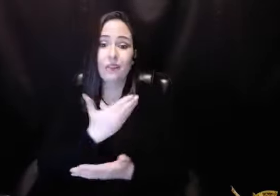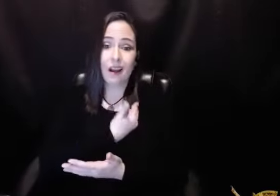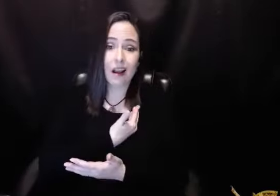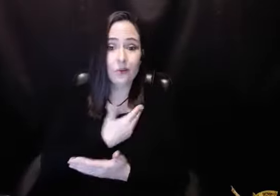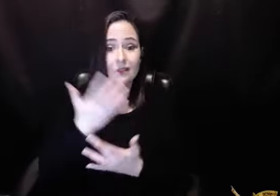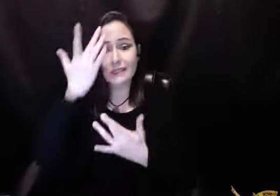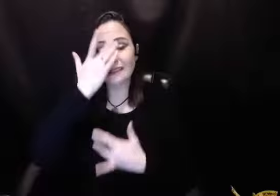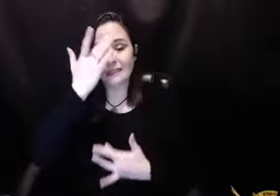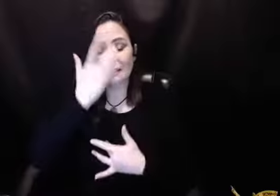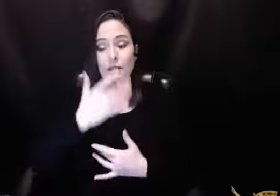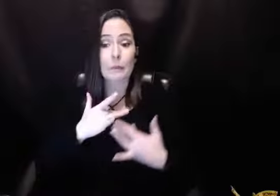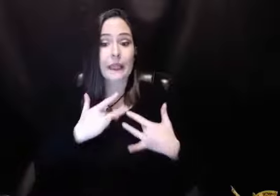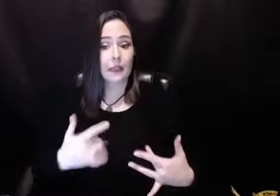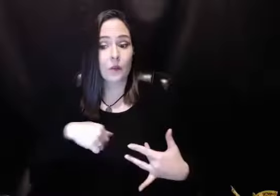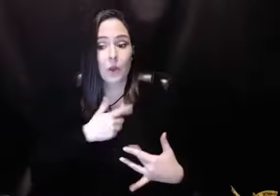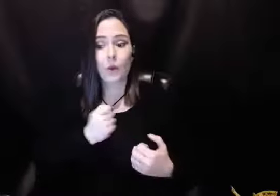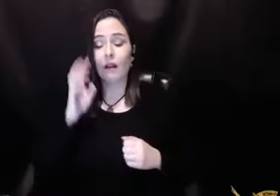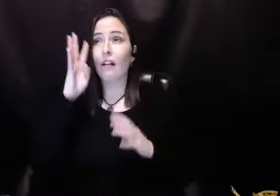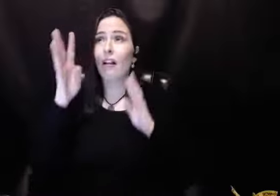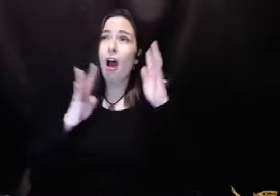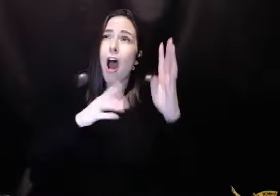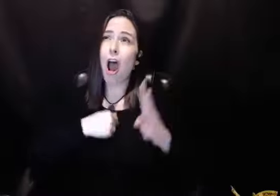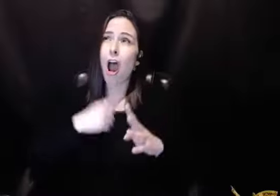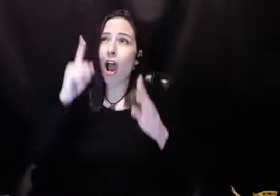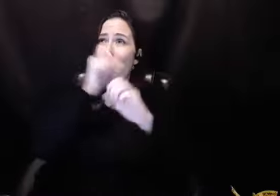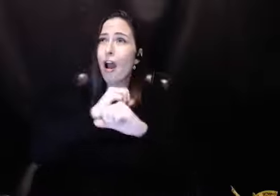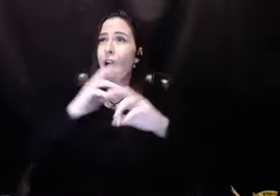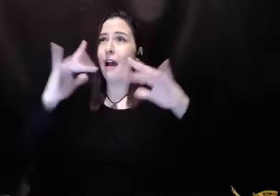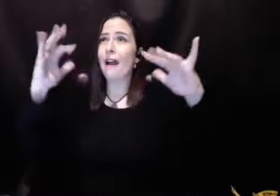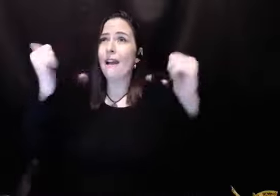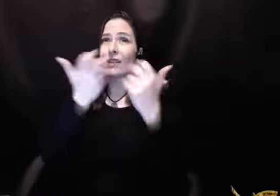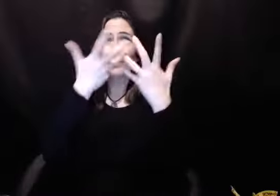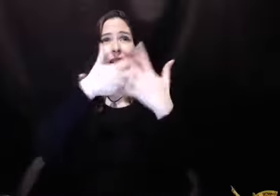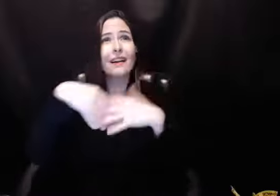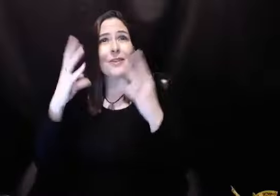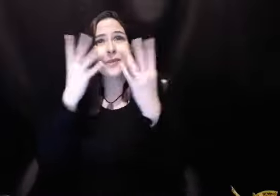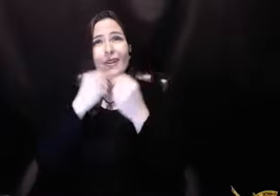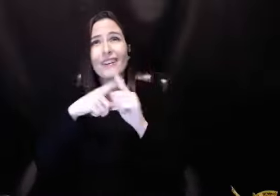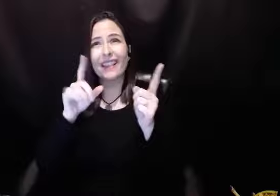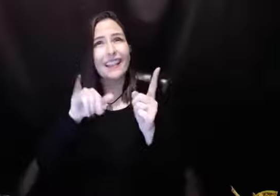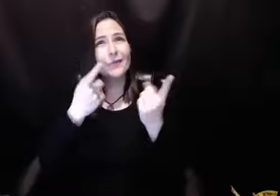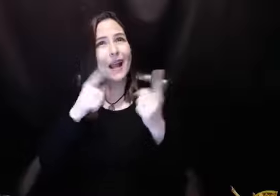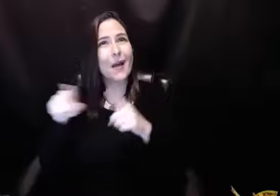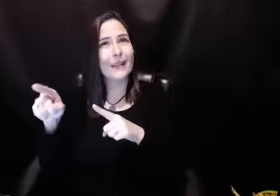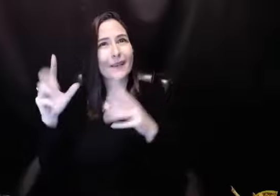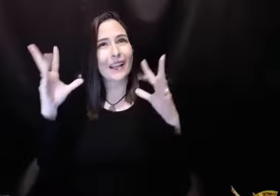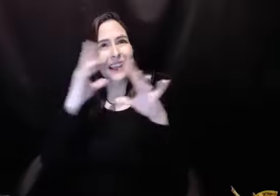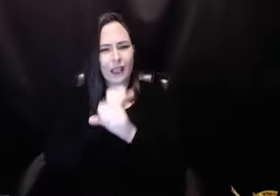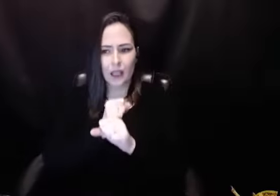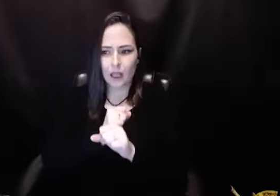own bull, unfortunately. That's part of our disease, is that we have a tendency to want to fantasize how we want something to be, and